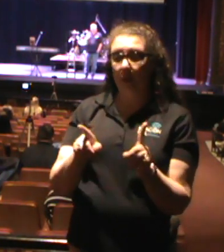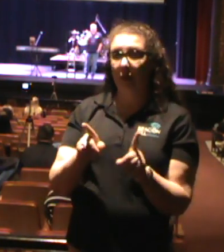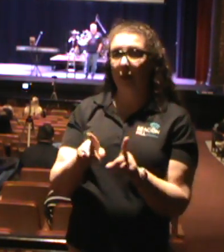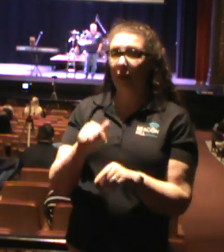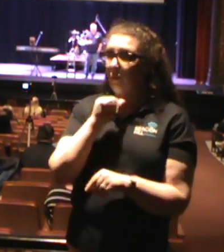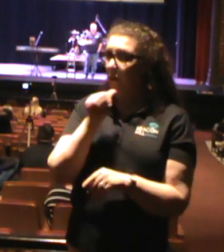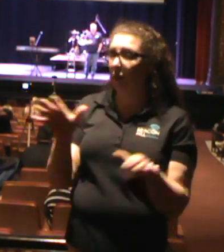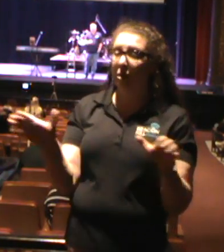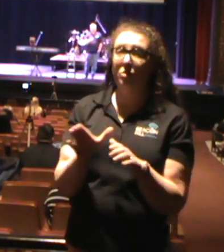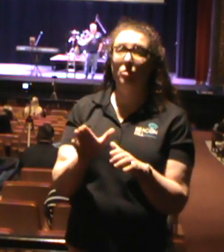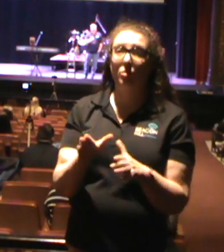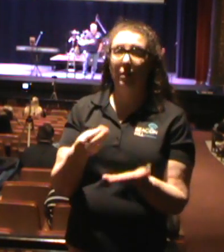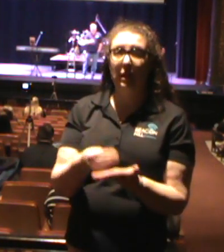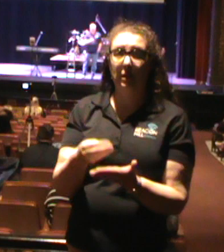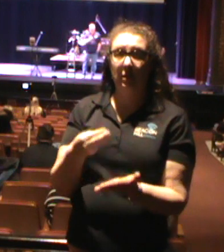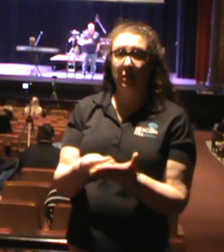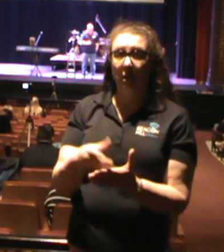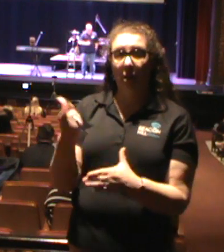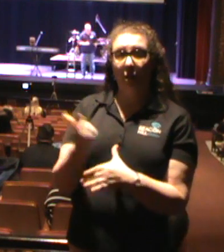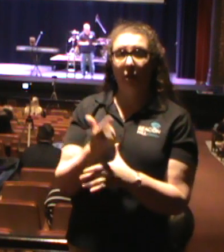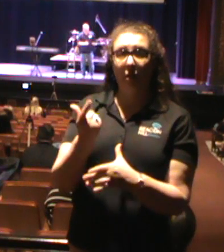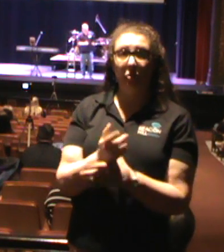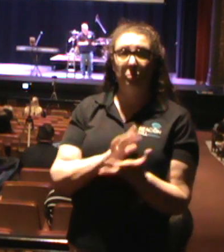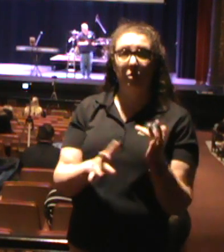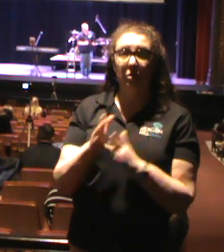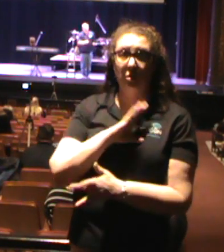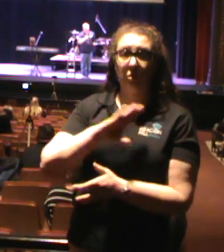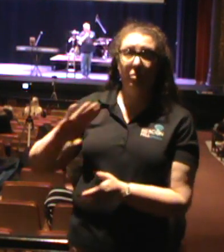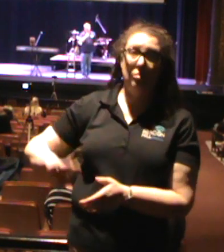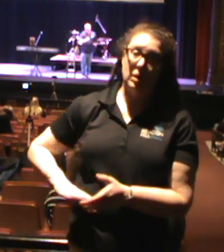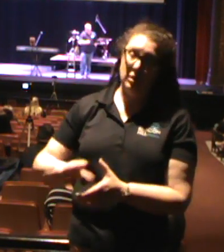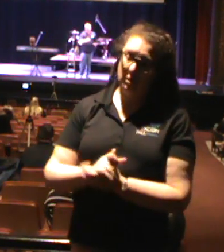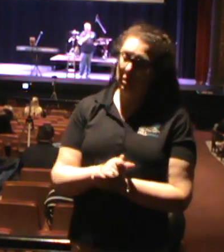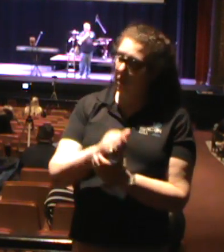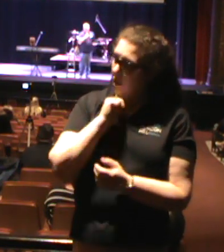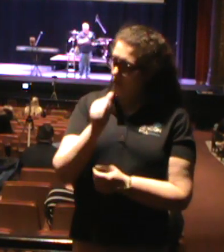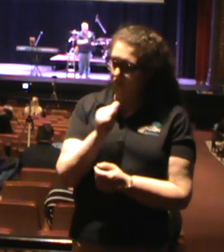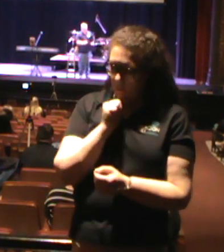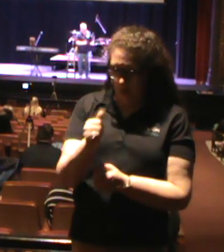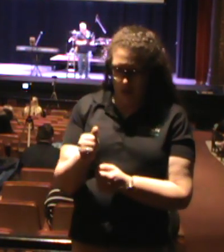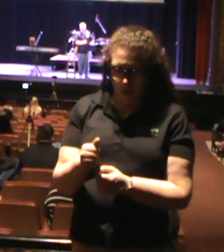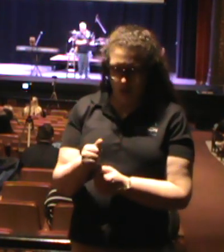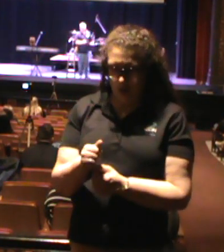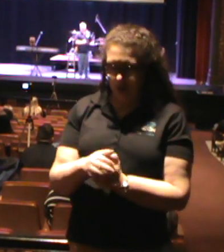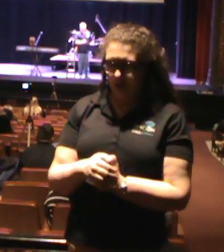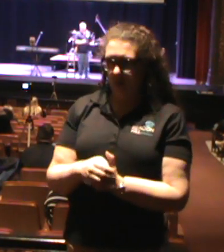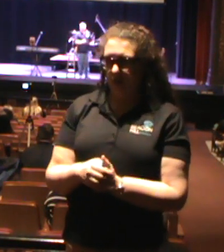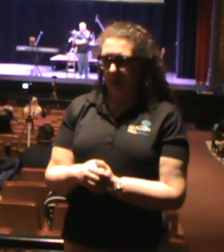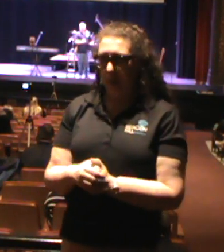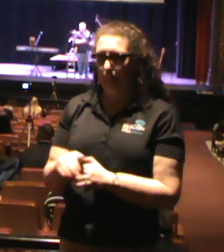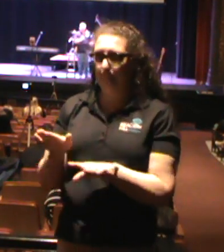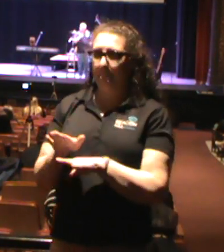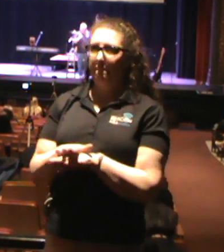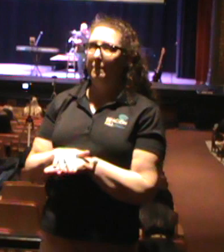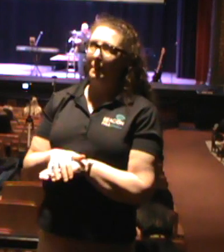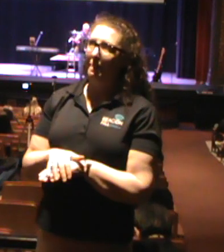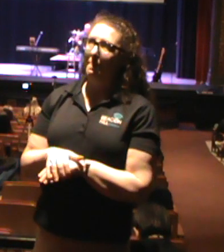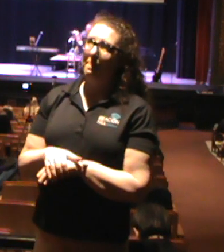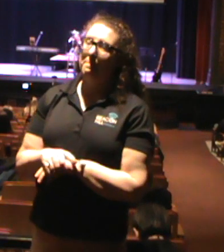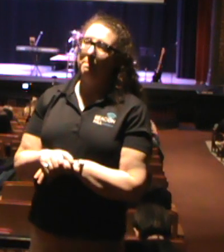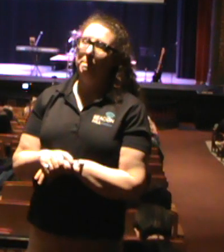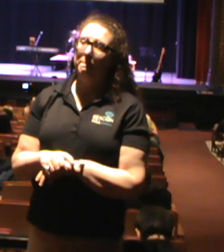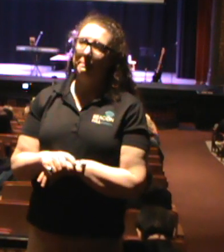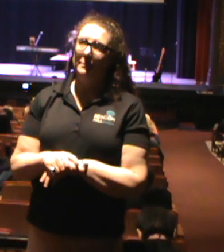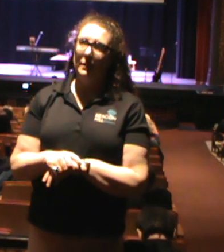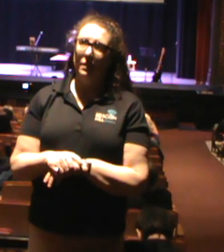it at the expense of the gospel of Jesus Christ. I will never back down from the truth